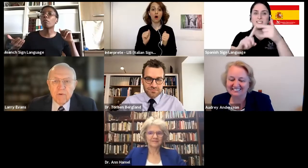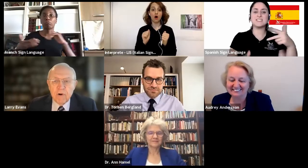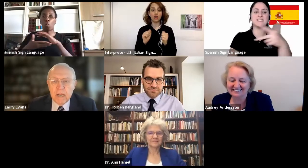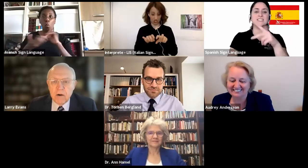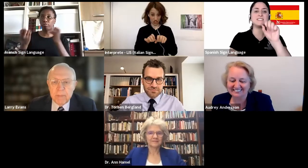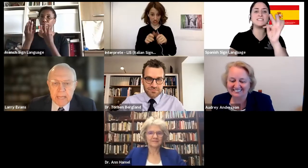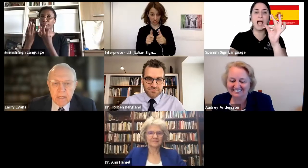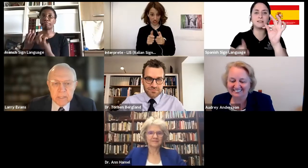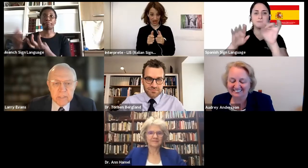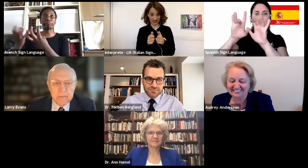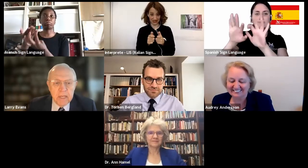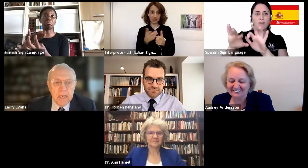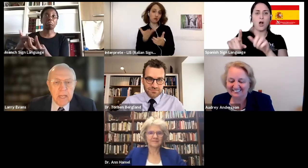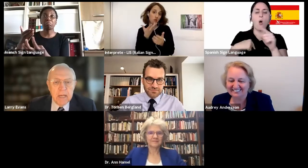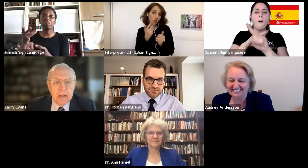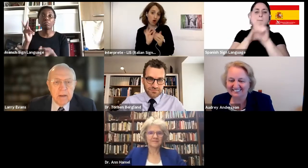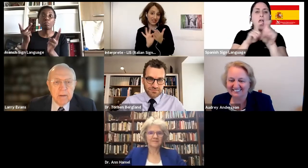have for our panelists.